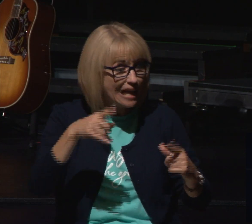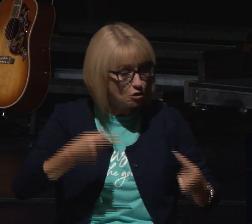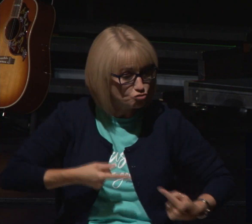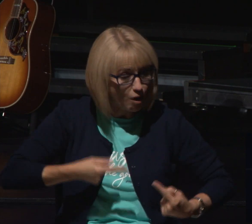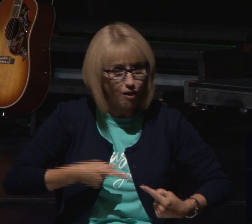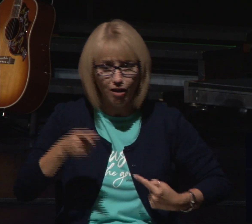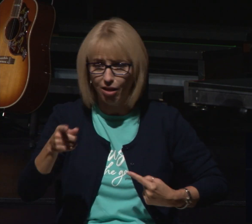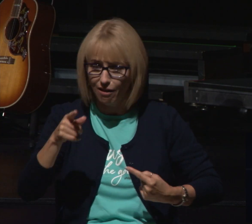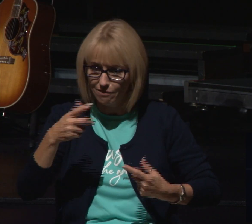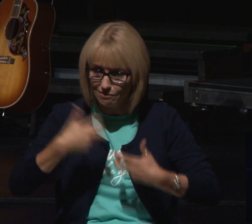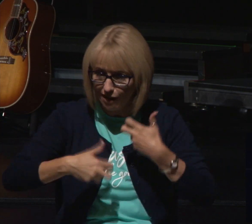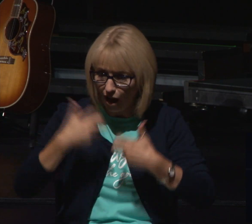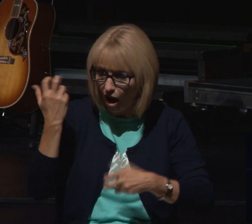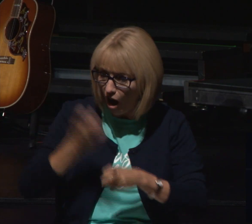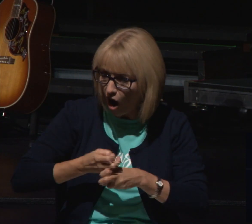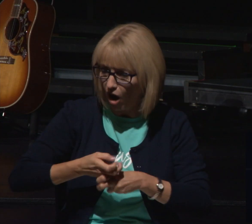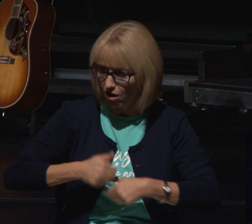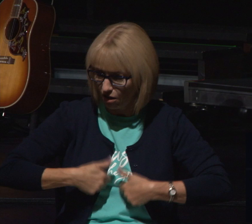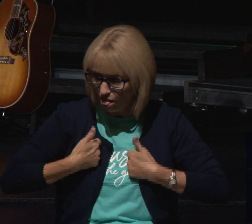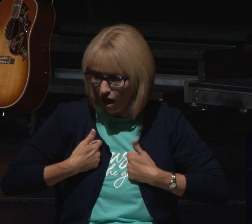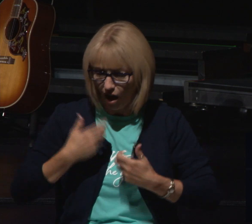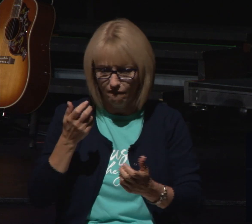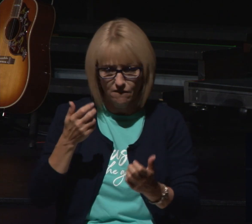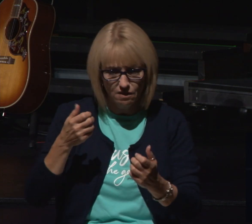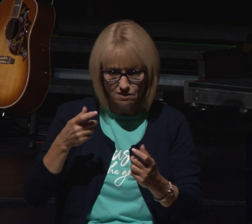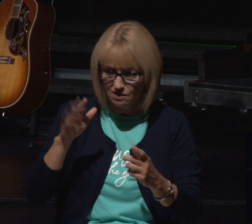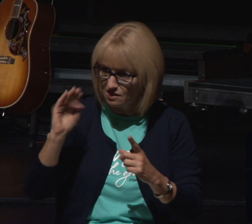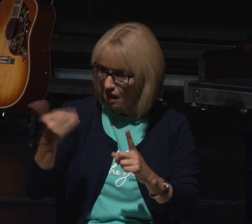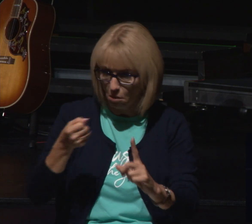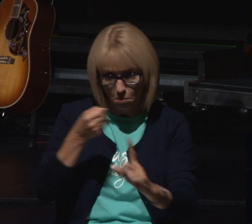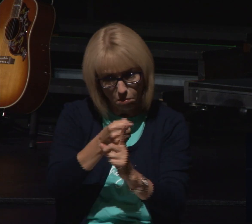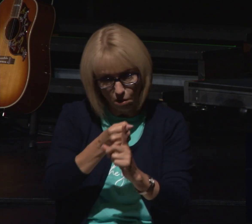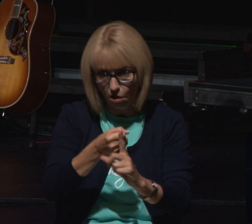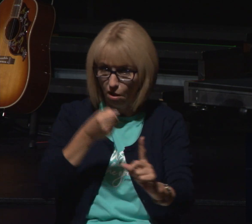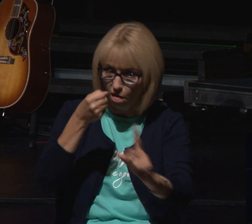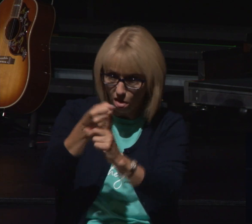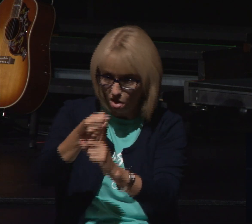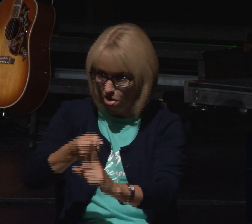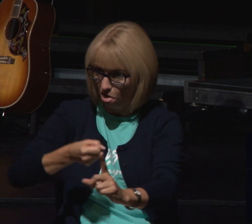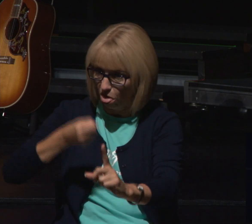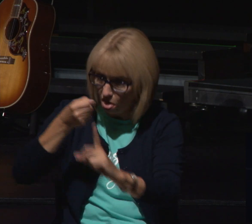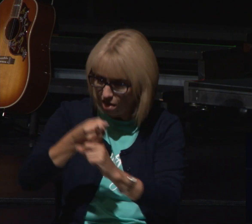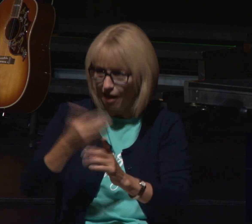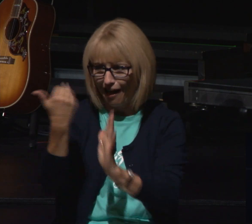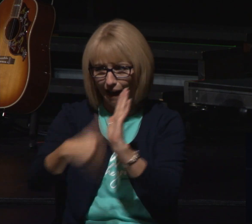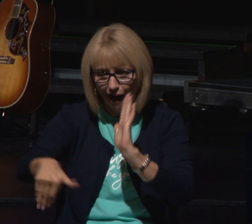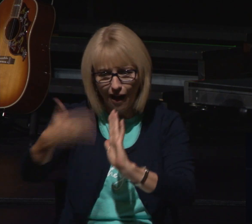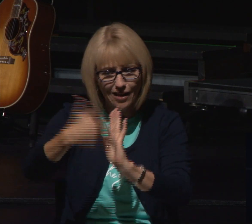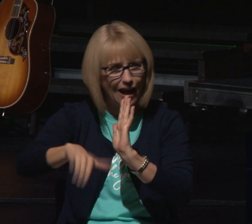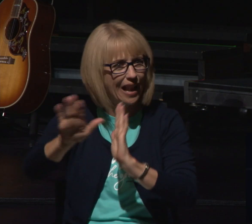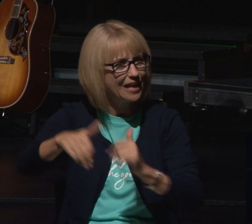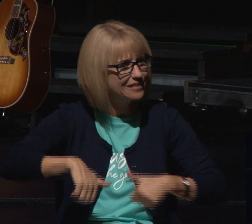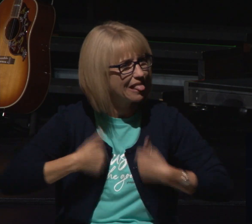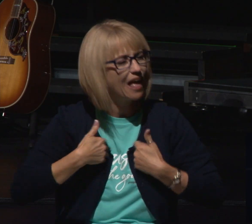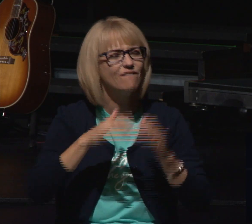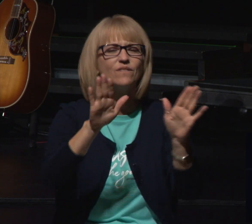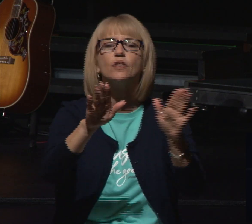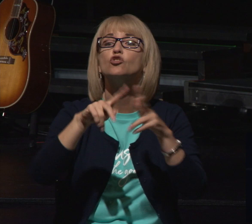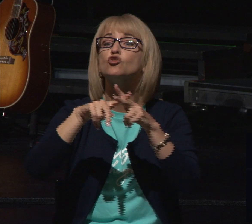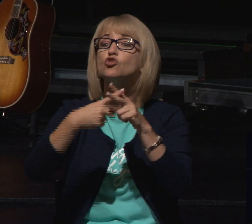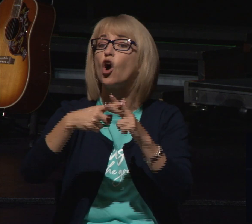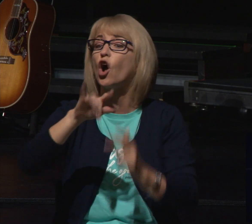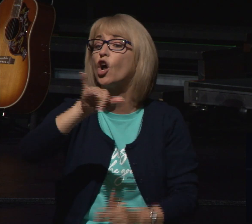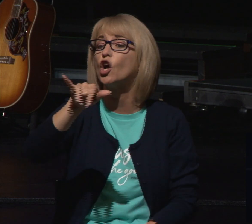difficulties that he faced and it seems like it just kept hitting him back and forth and we're going to do is we're going to start in Genesis chapter